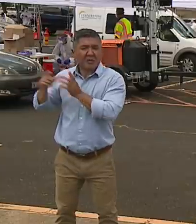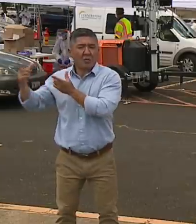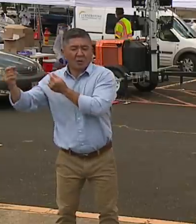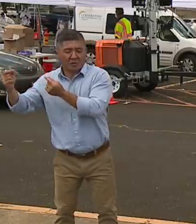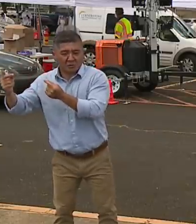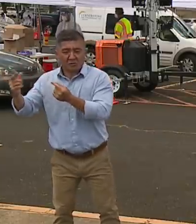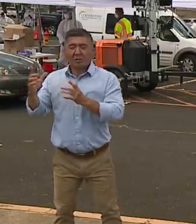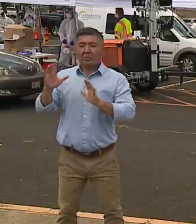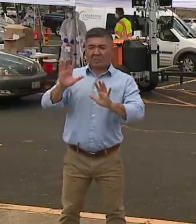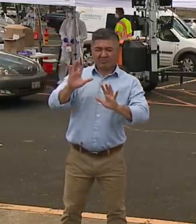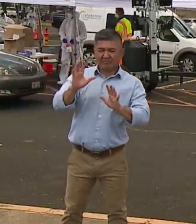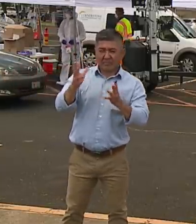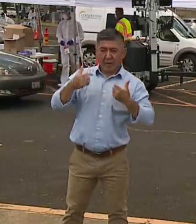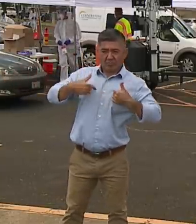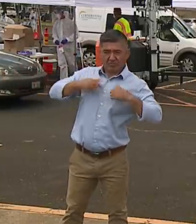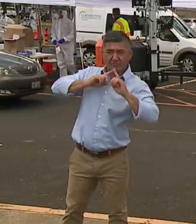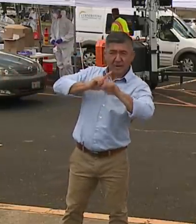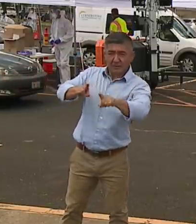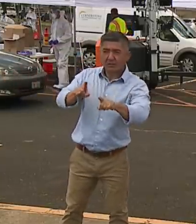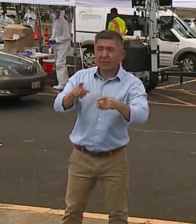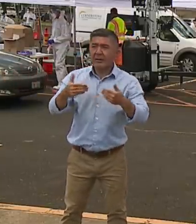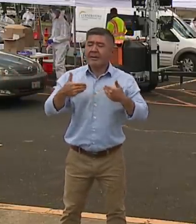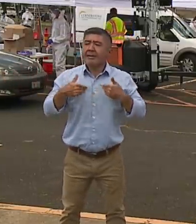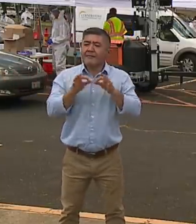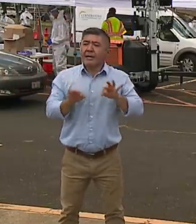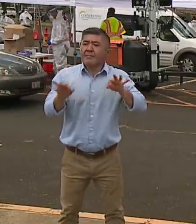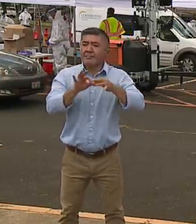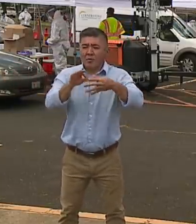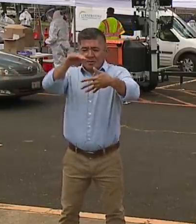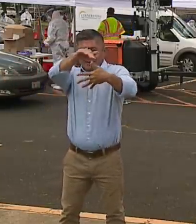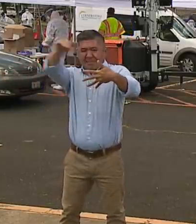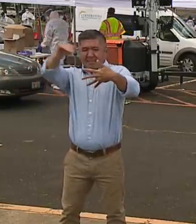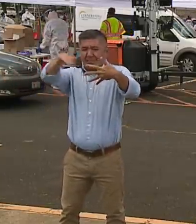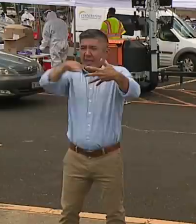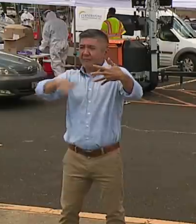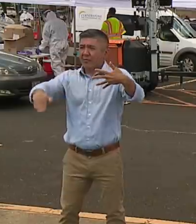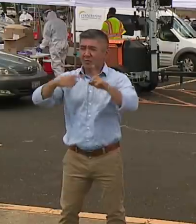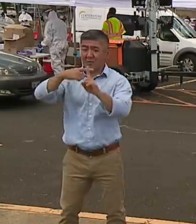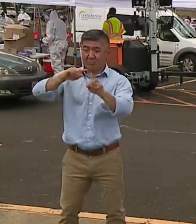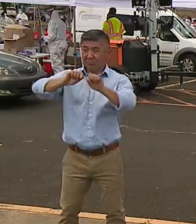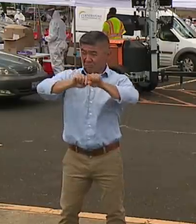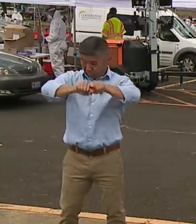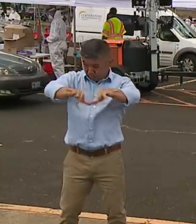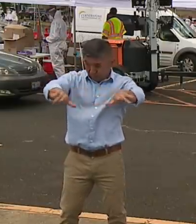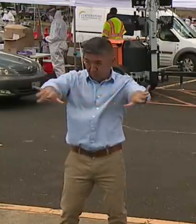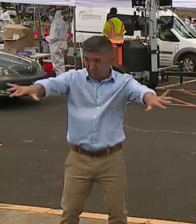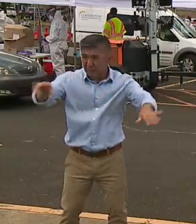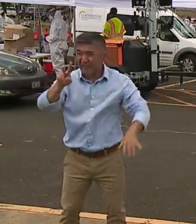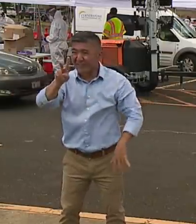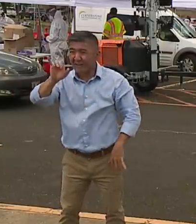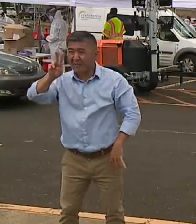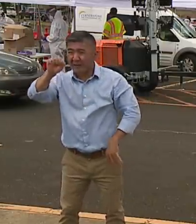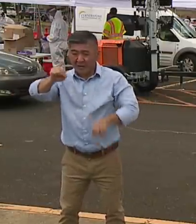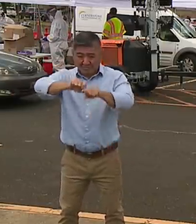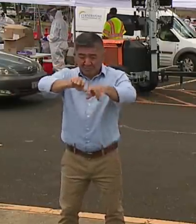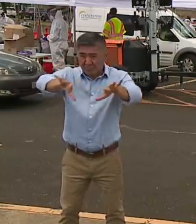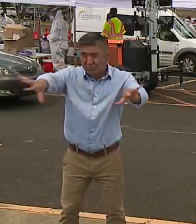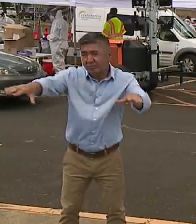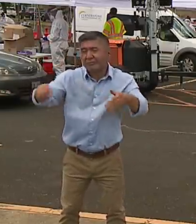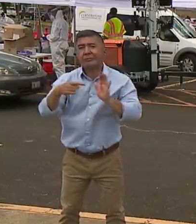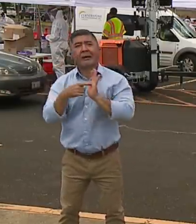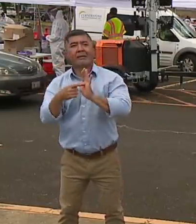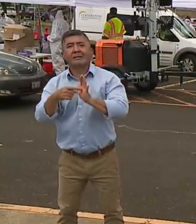that there are different phases of viral spread. For different viruses, whether it's measles